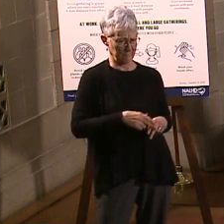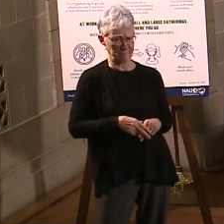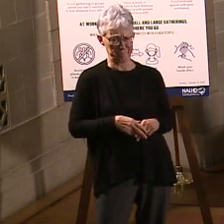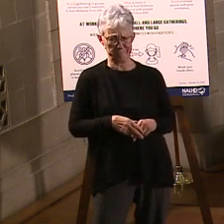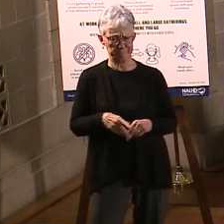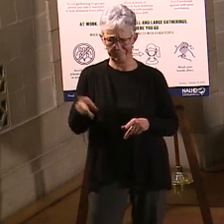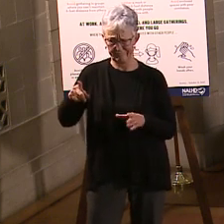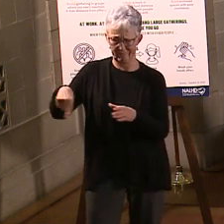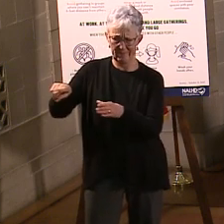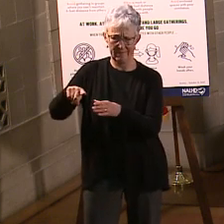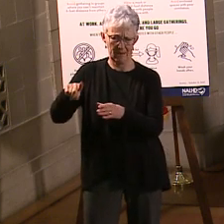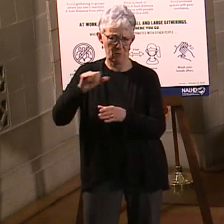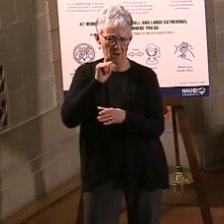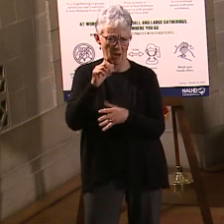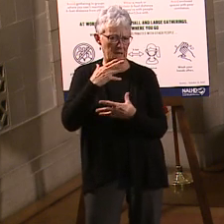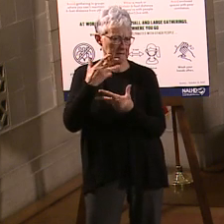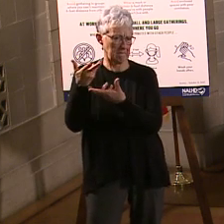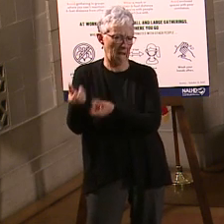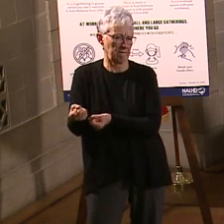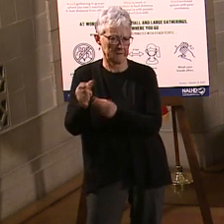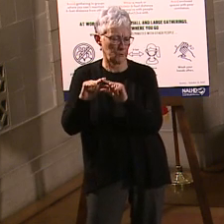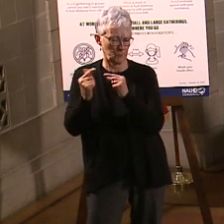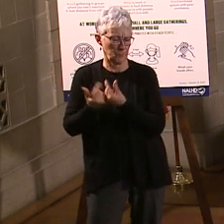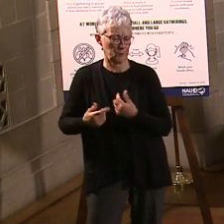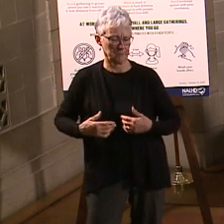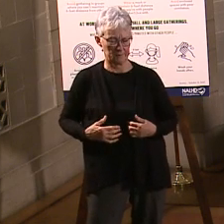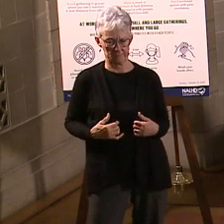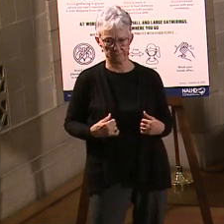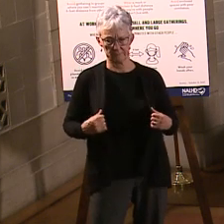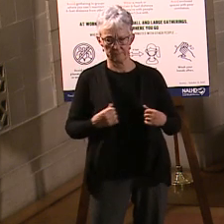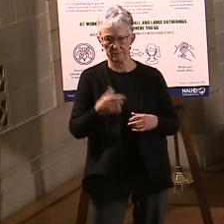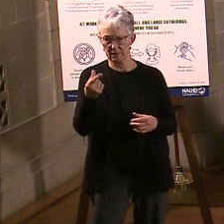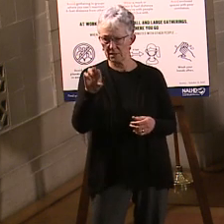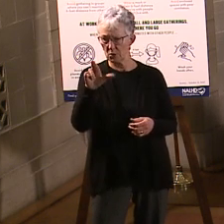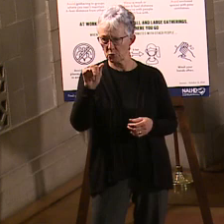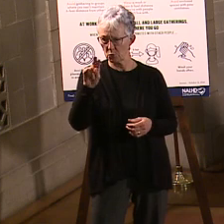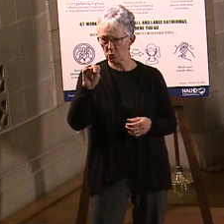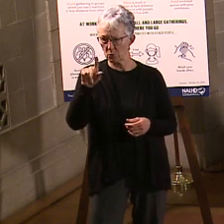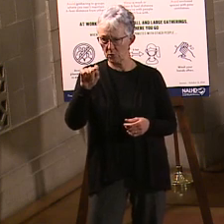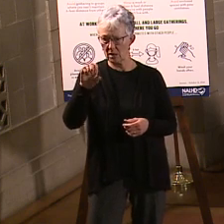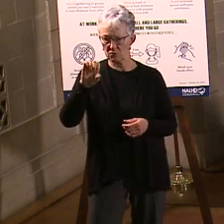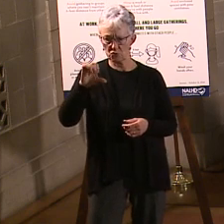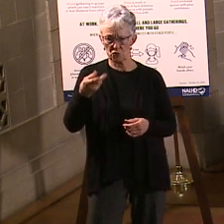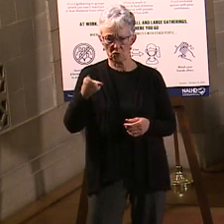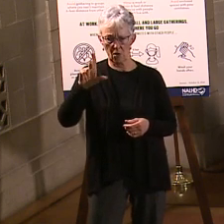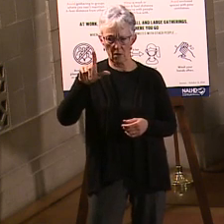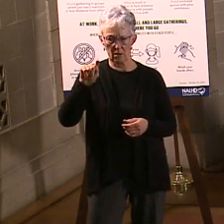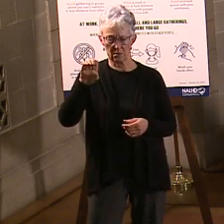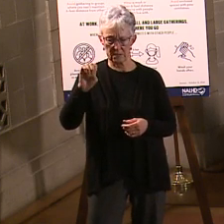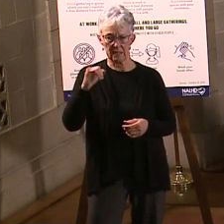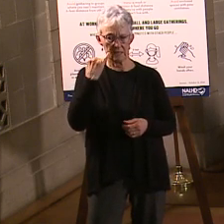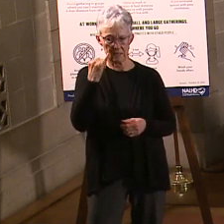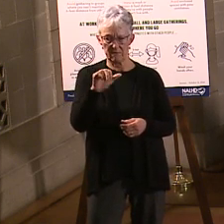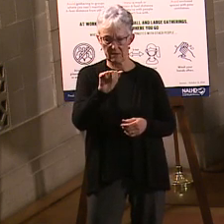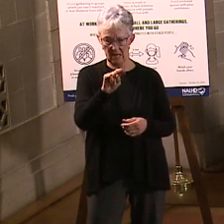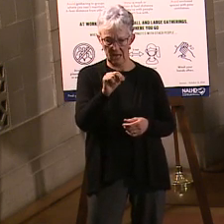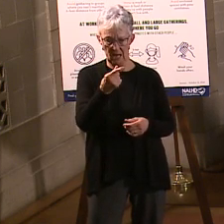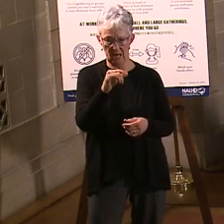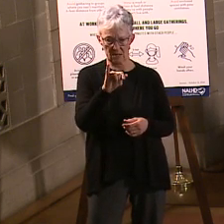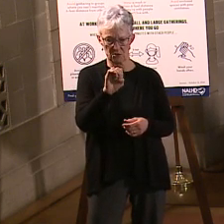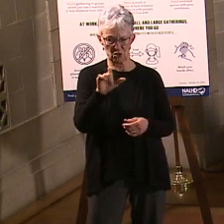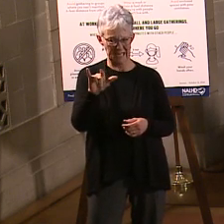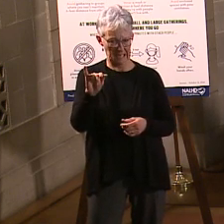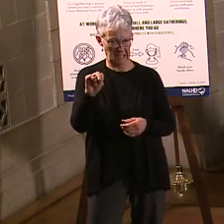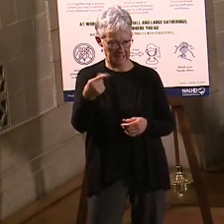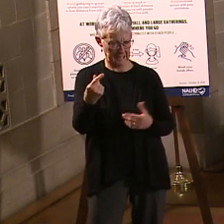Second question. Grant Schulte from the Associated Press. If Angie Schling is there today, which she is, I'd